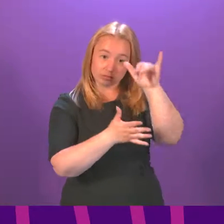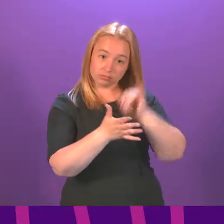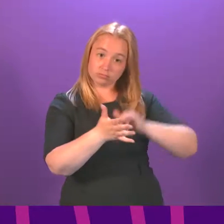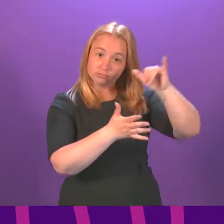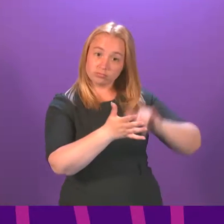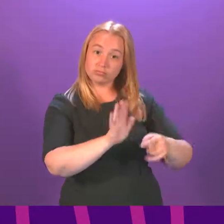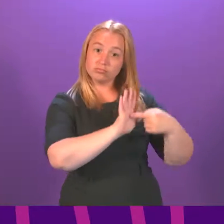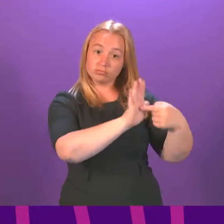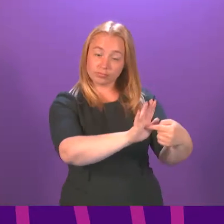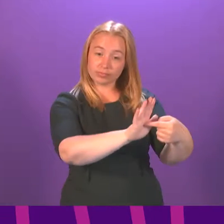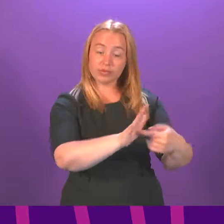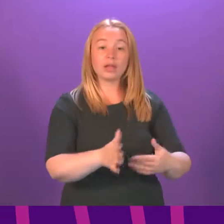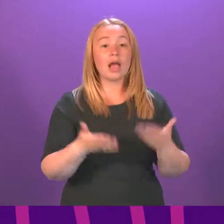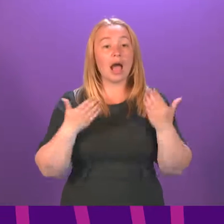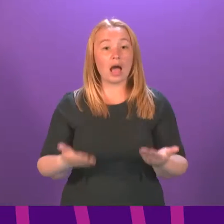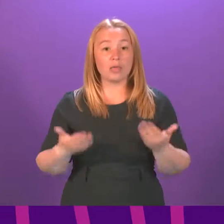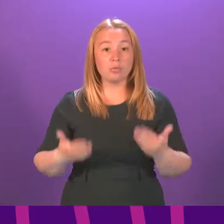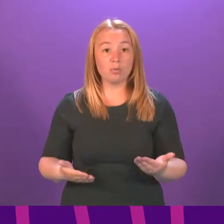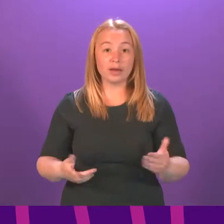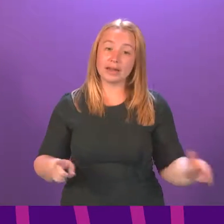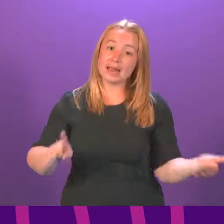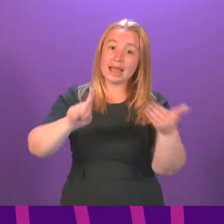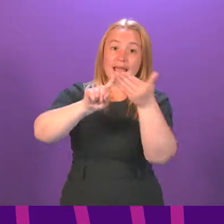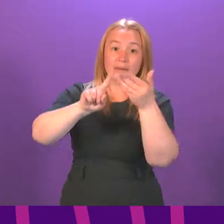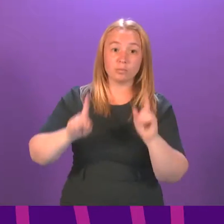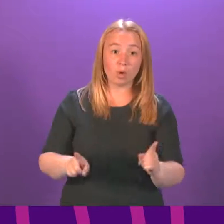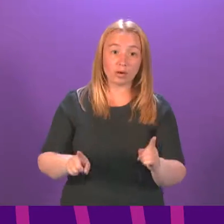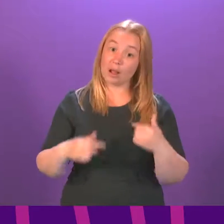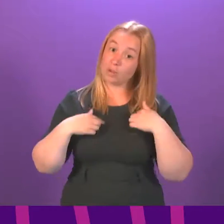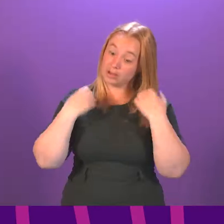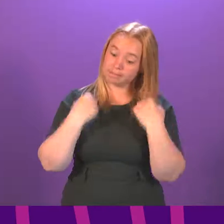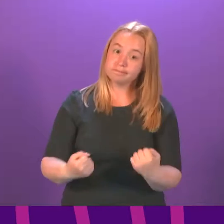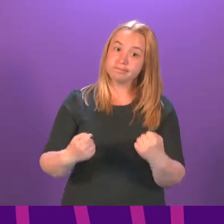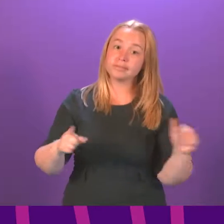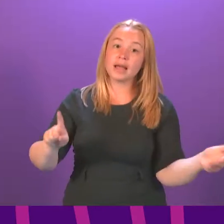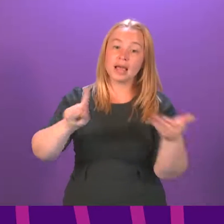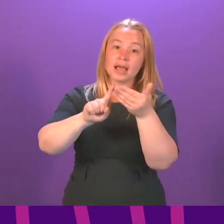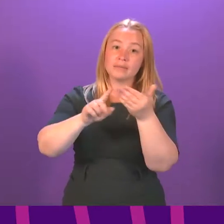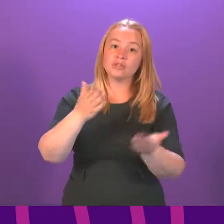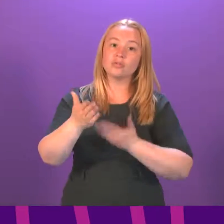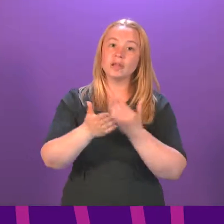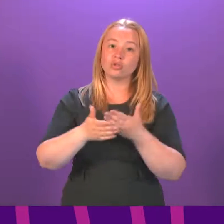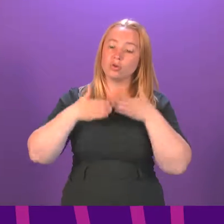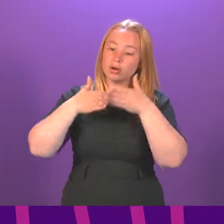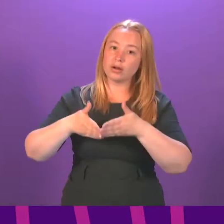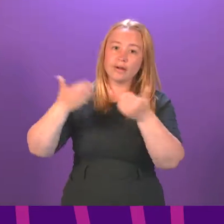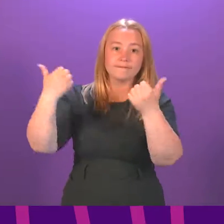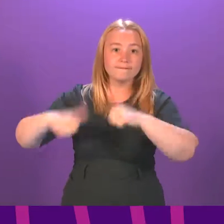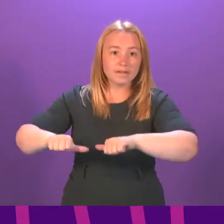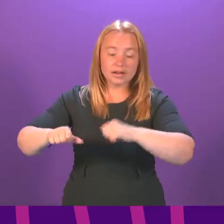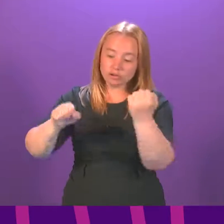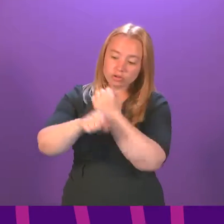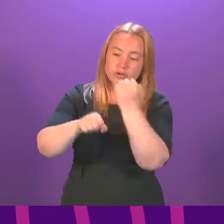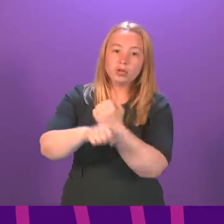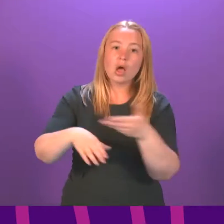by the member. Right now, our intention, and we stand firm on this, is to ensure that the vessels are completed, that the